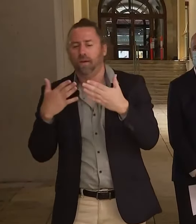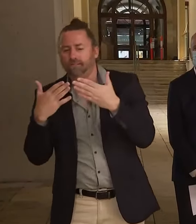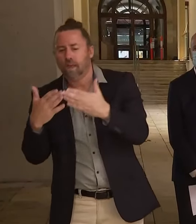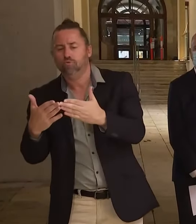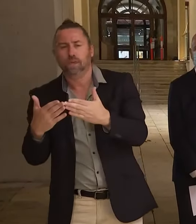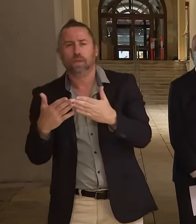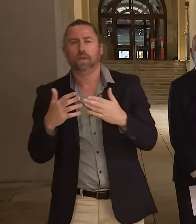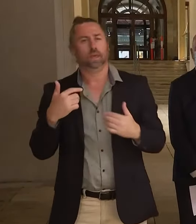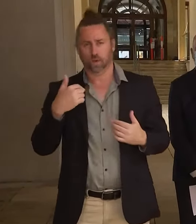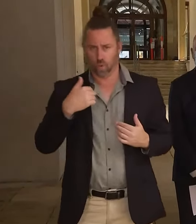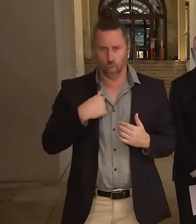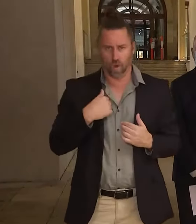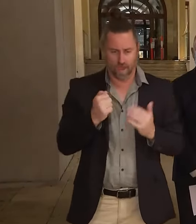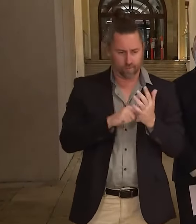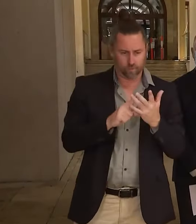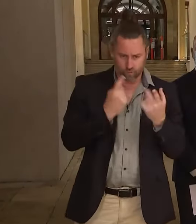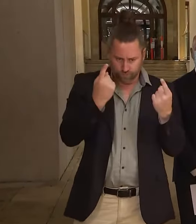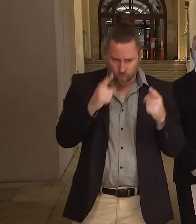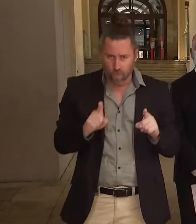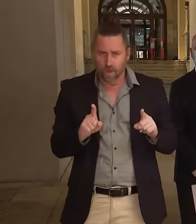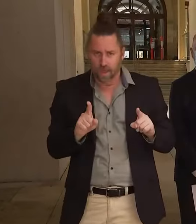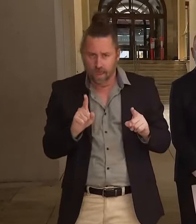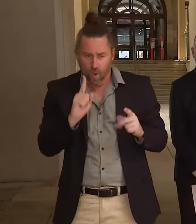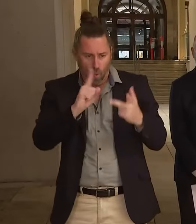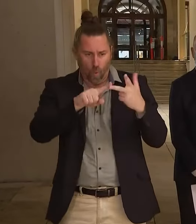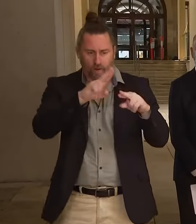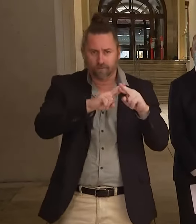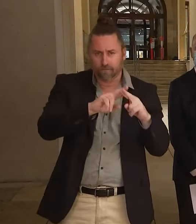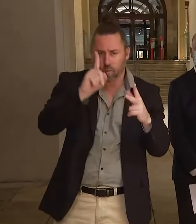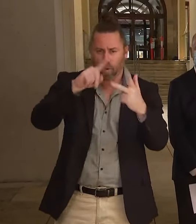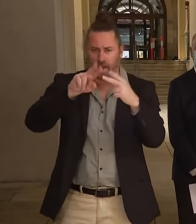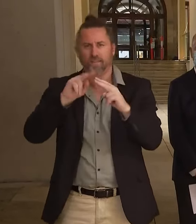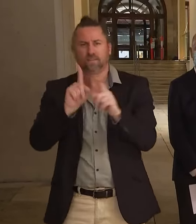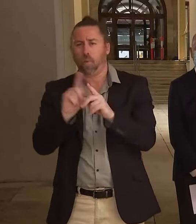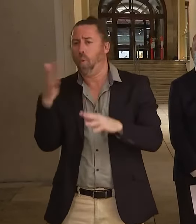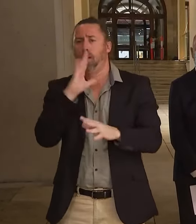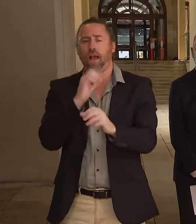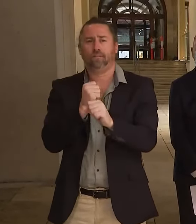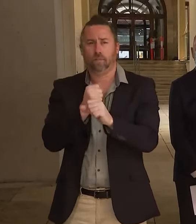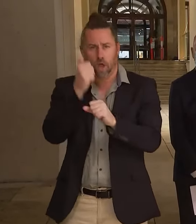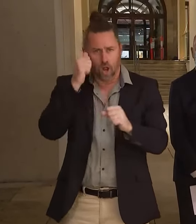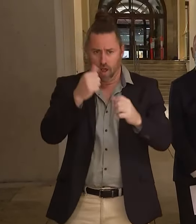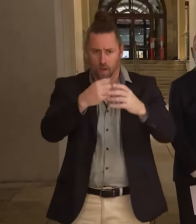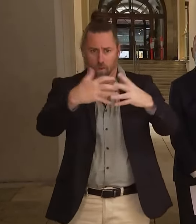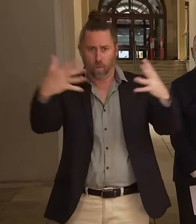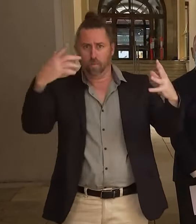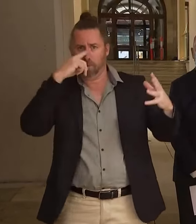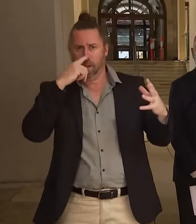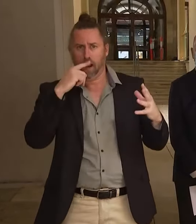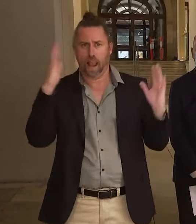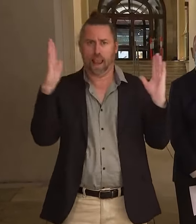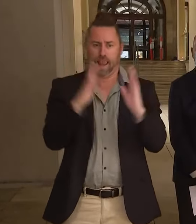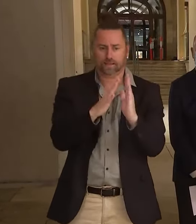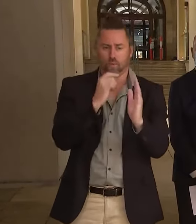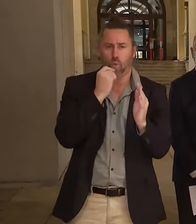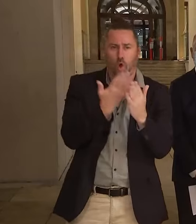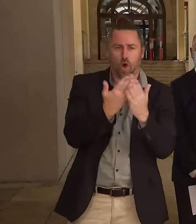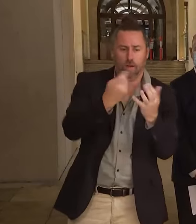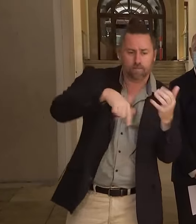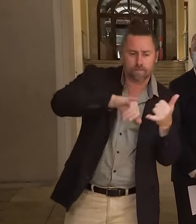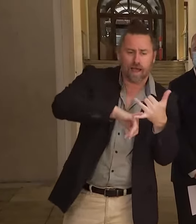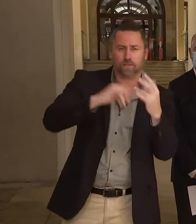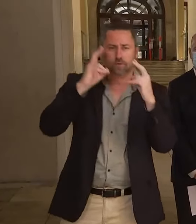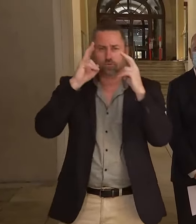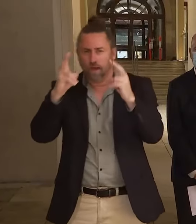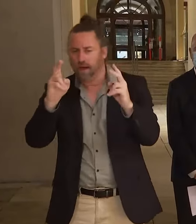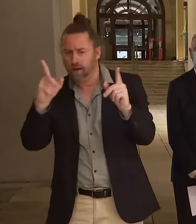working through different models and contingencies as the number of cases escalate and as staff end up needing